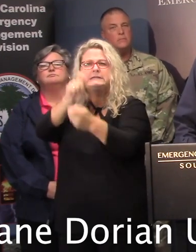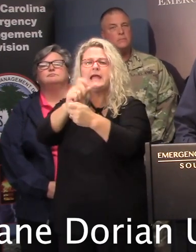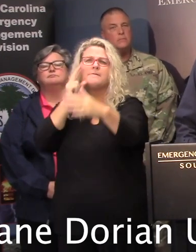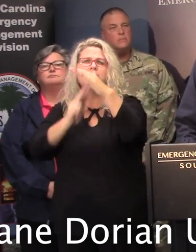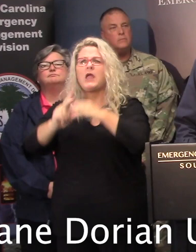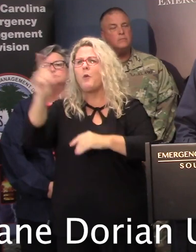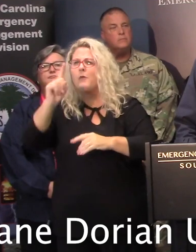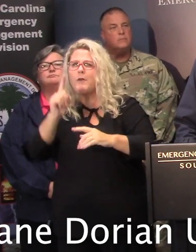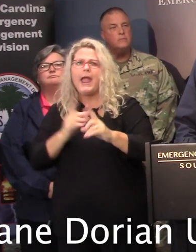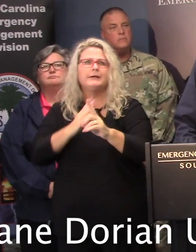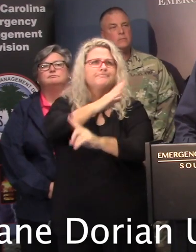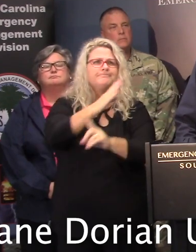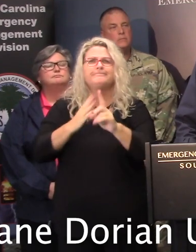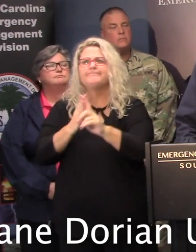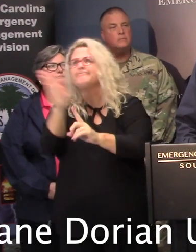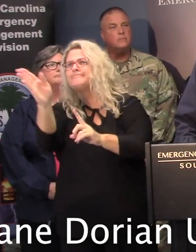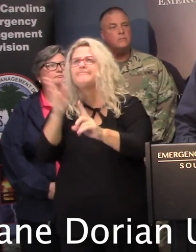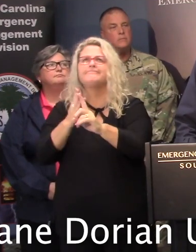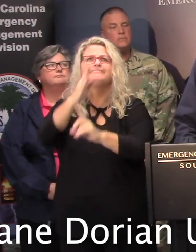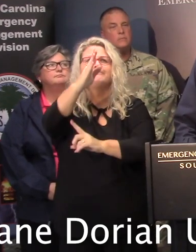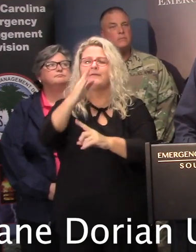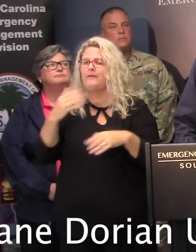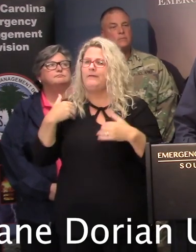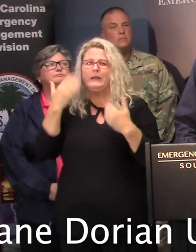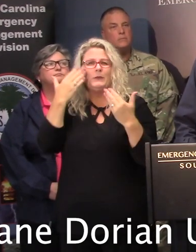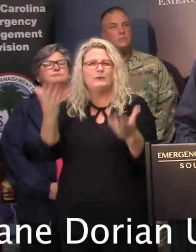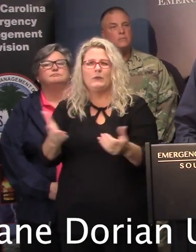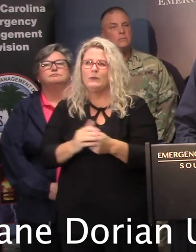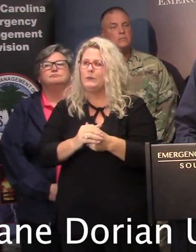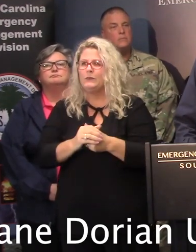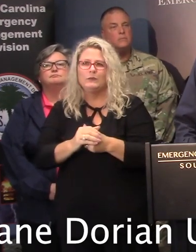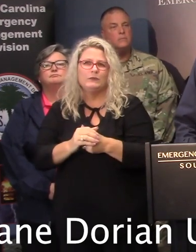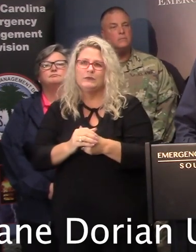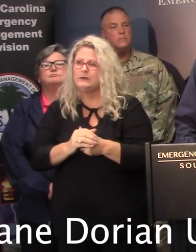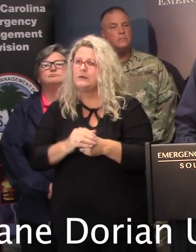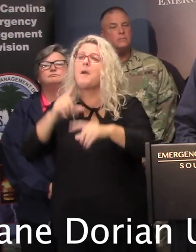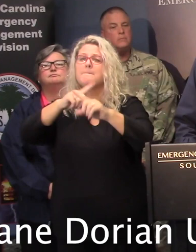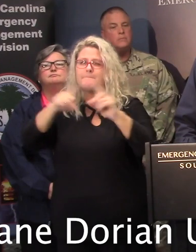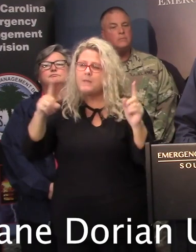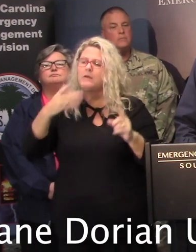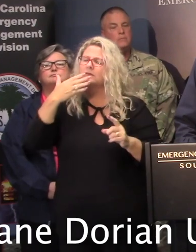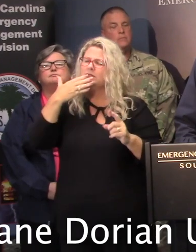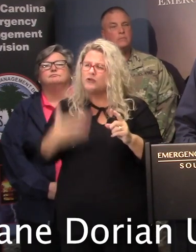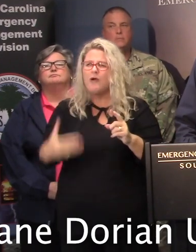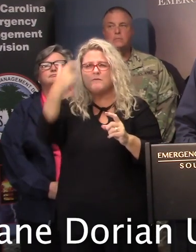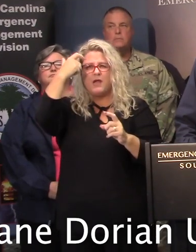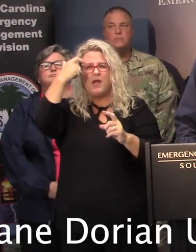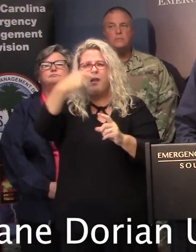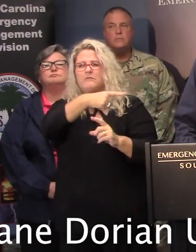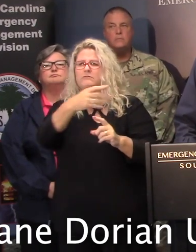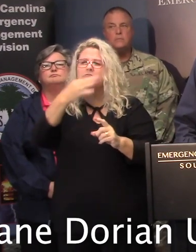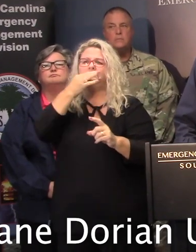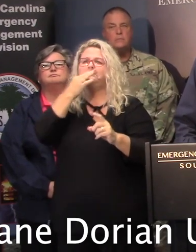might turn, where it might not turn, when it will get here. But we assure you, we have the best minds and the most experienced and talented